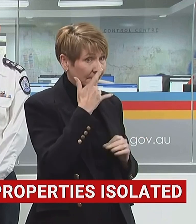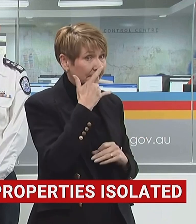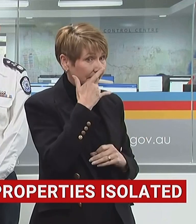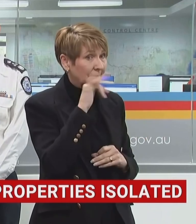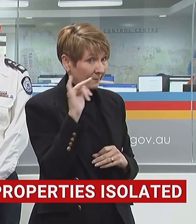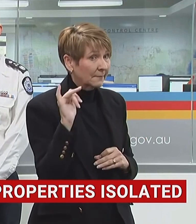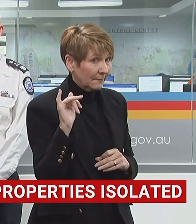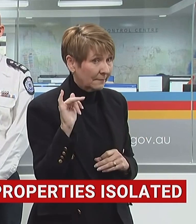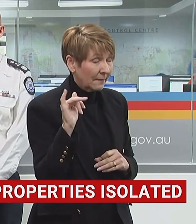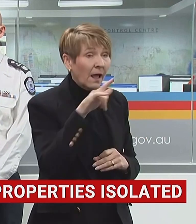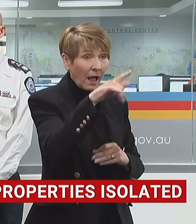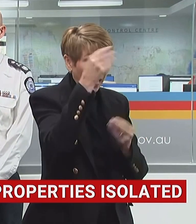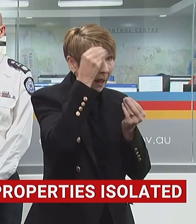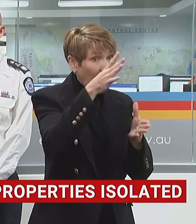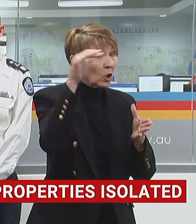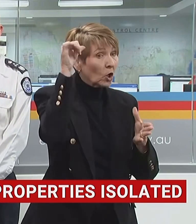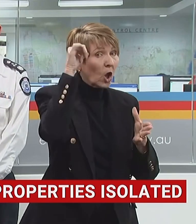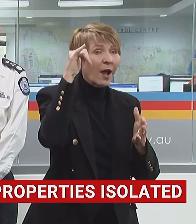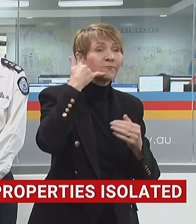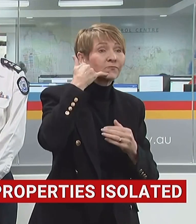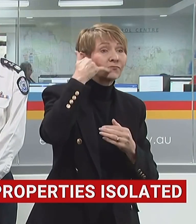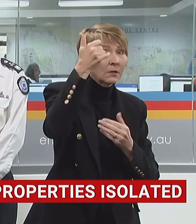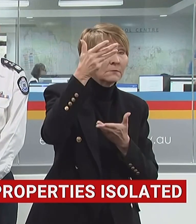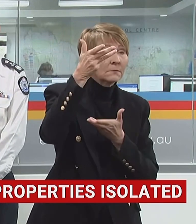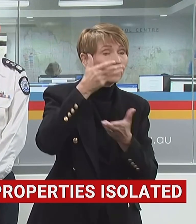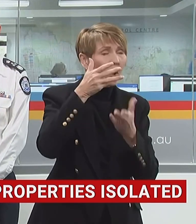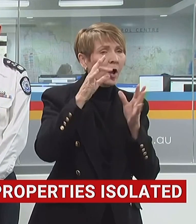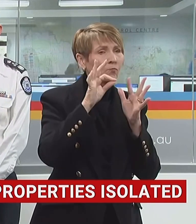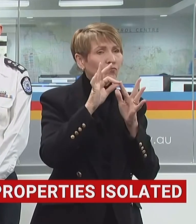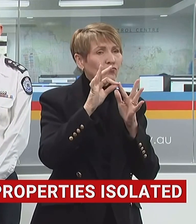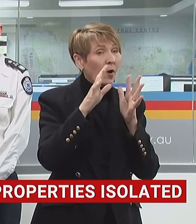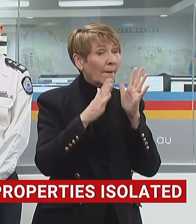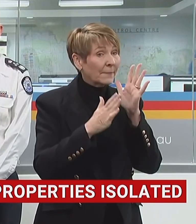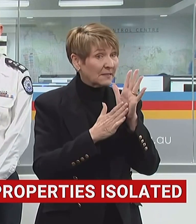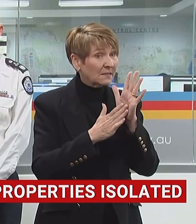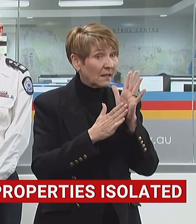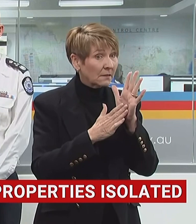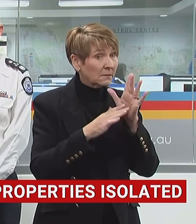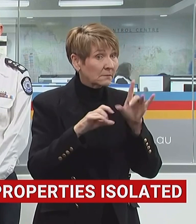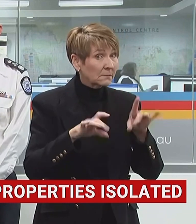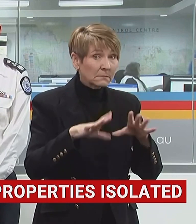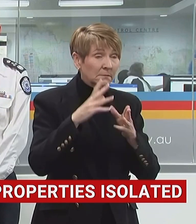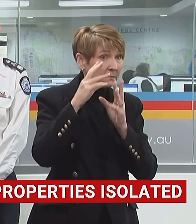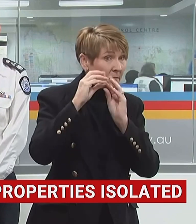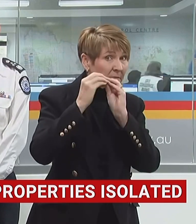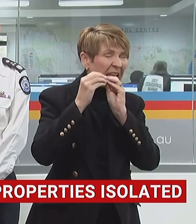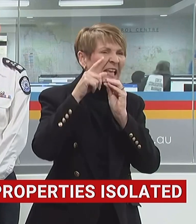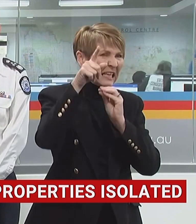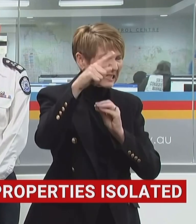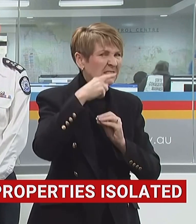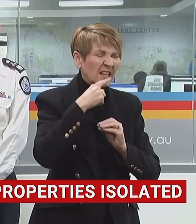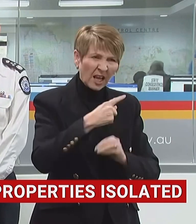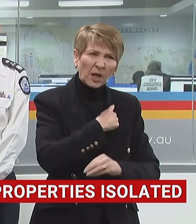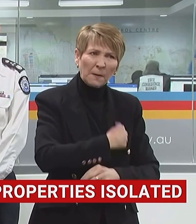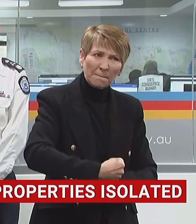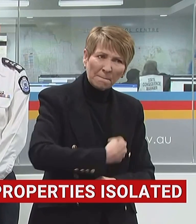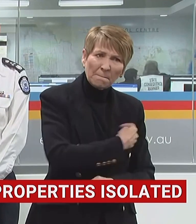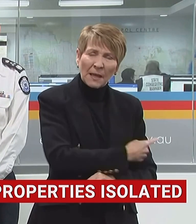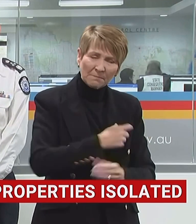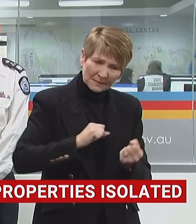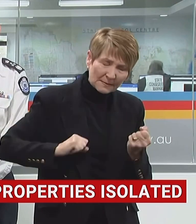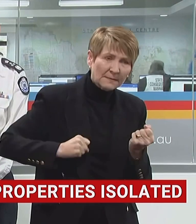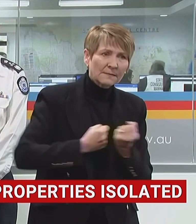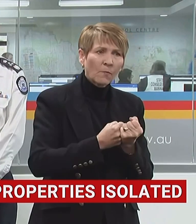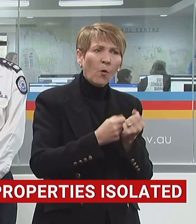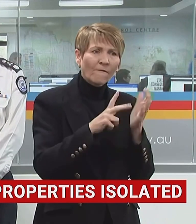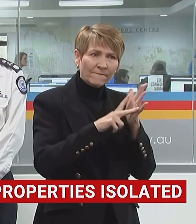I spoken with the Prime Minister this morning, he's assured me that Victorians will receive everything that we need, and I thank him for the very positive partnership that we have